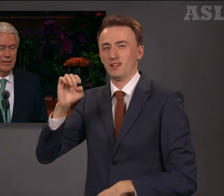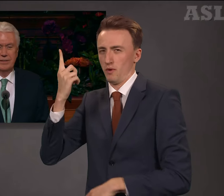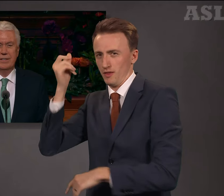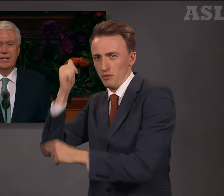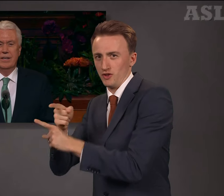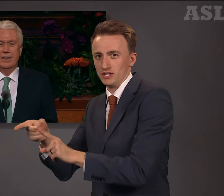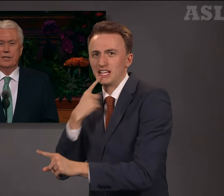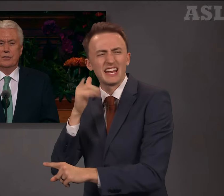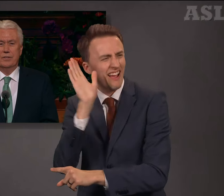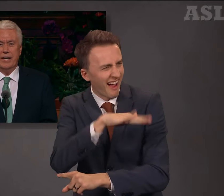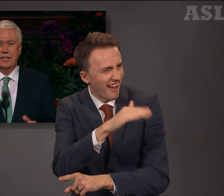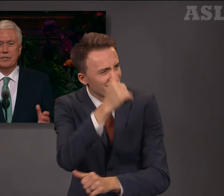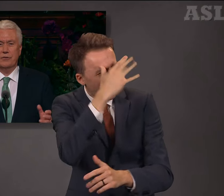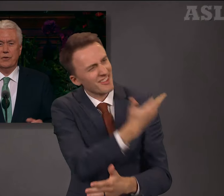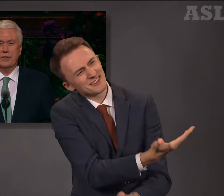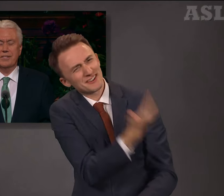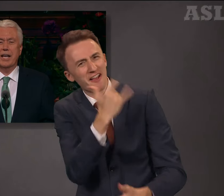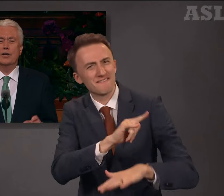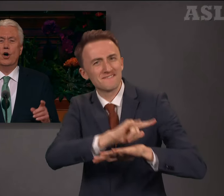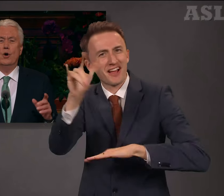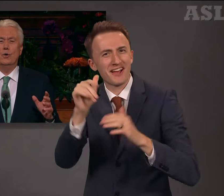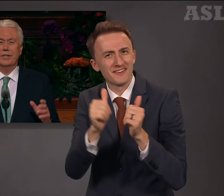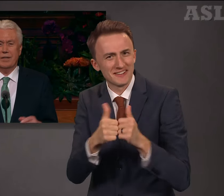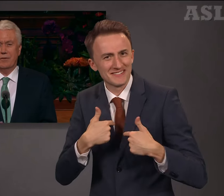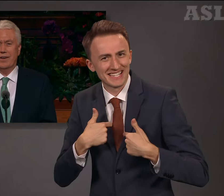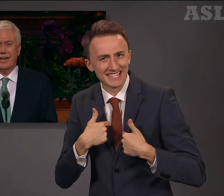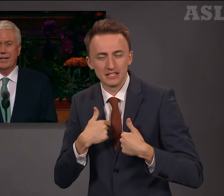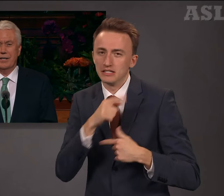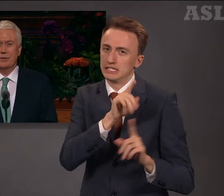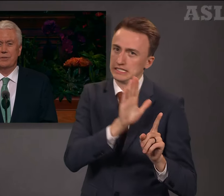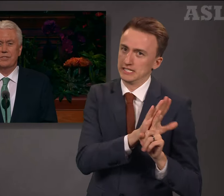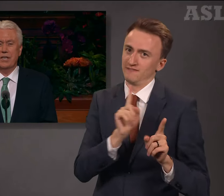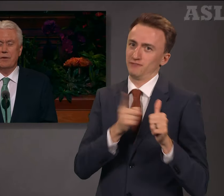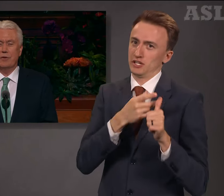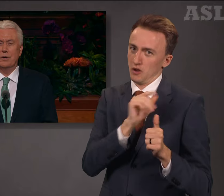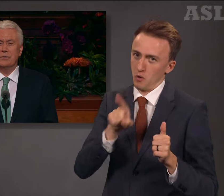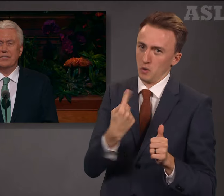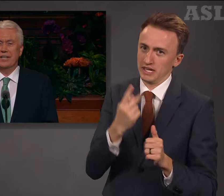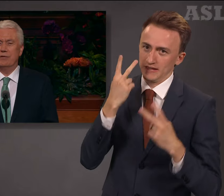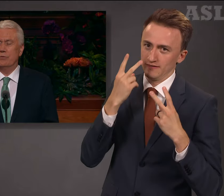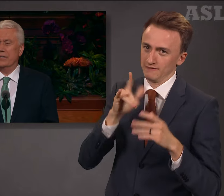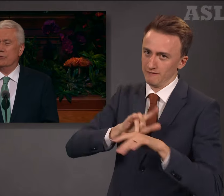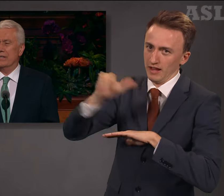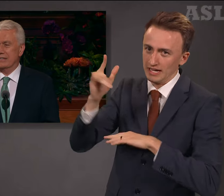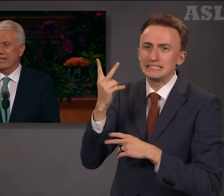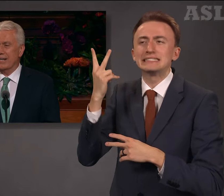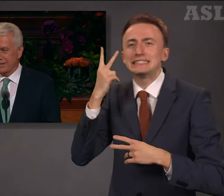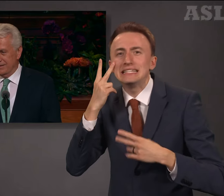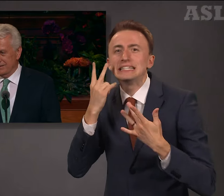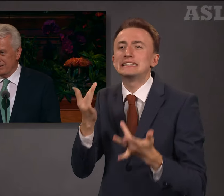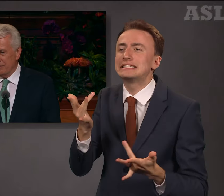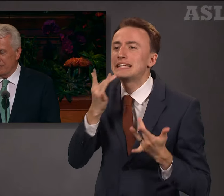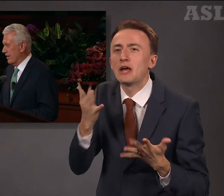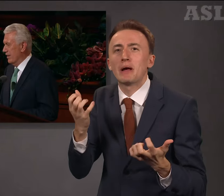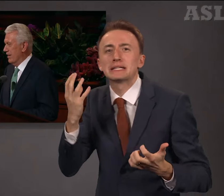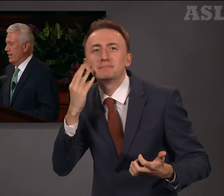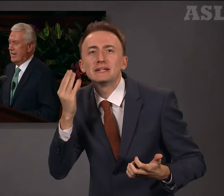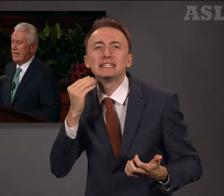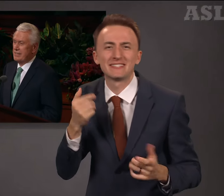to take his first and only flight, and to see for himself what it was like. As